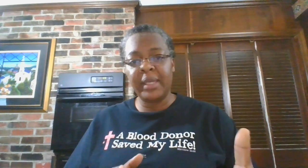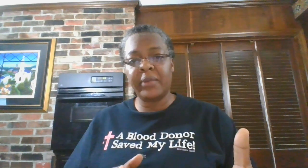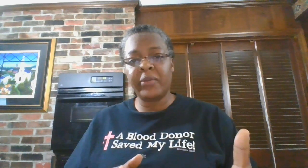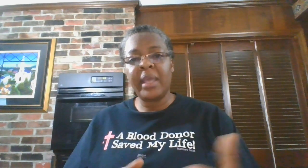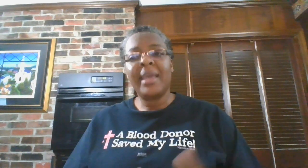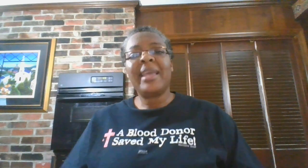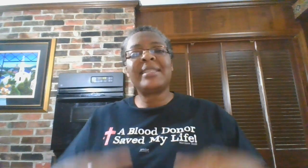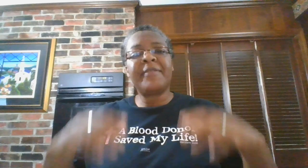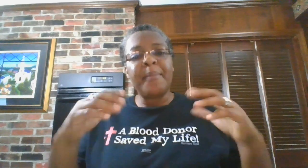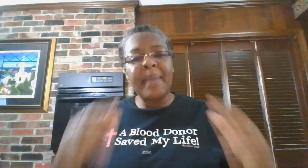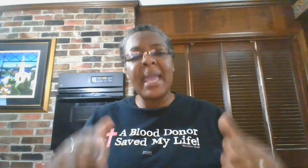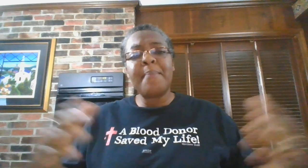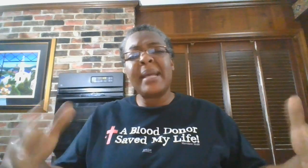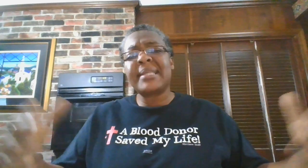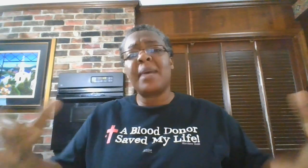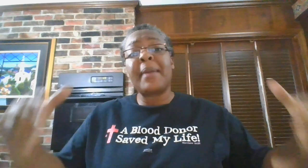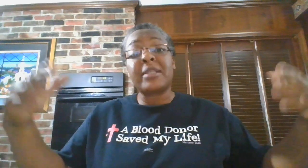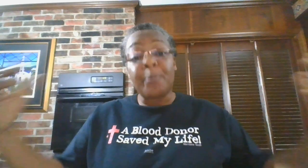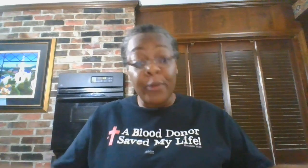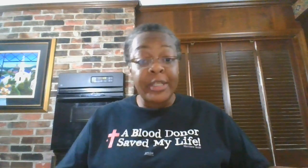is, is if the man mess up as a preacher,